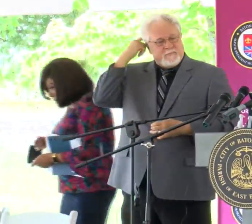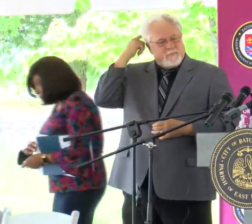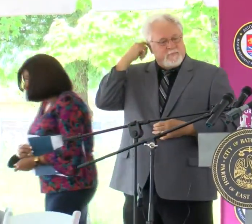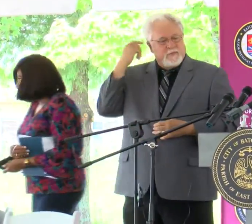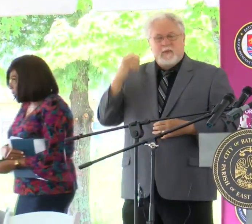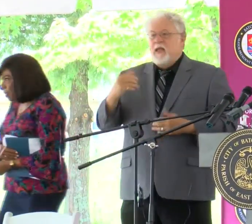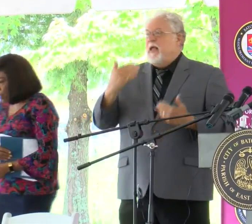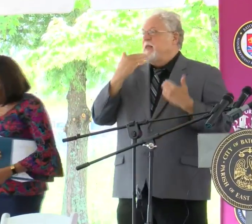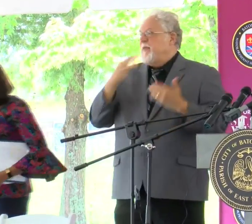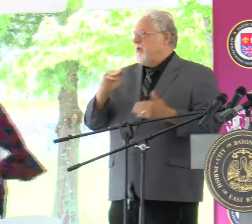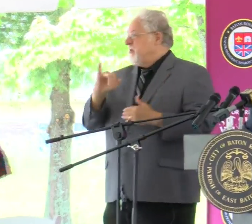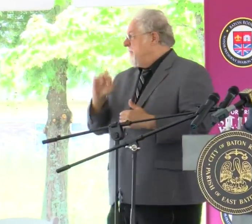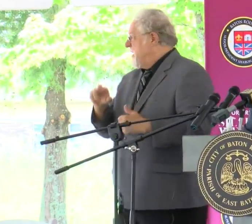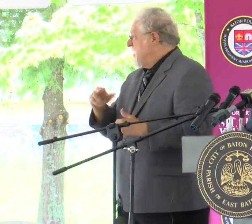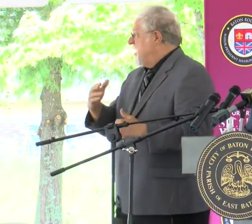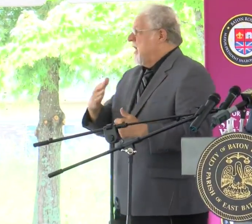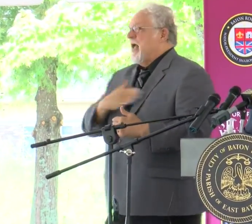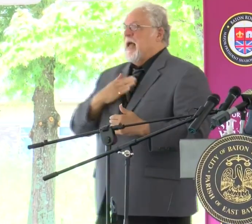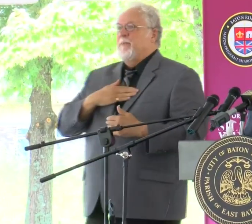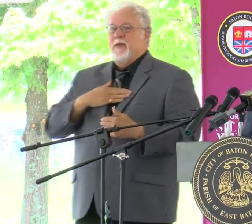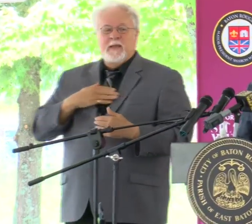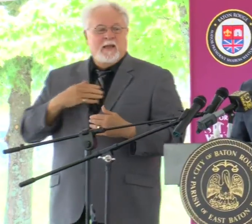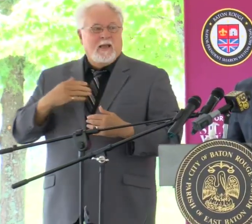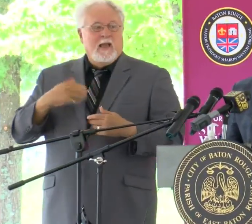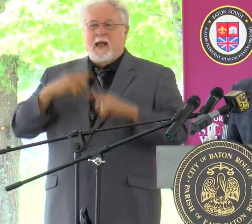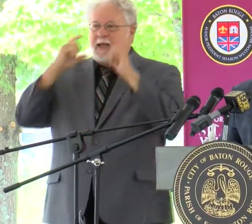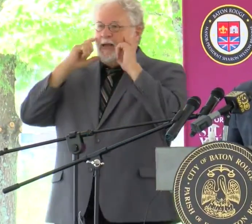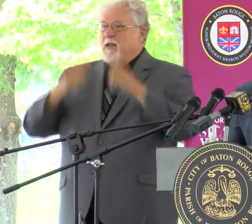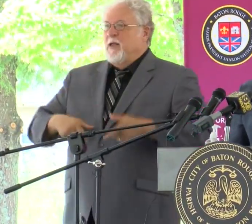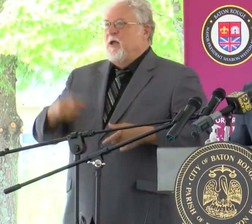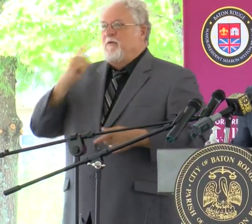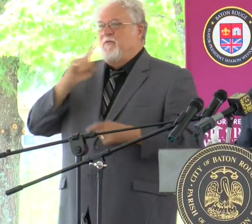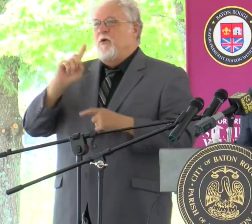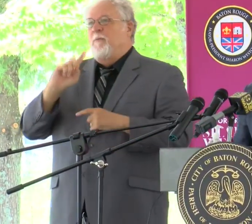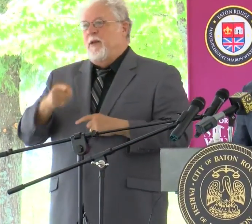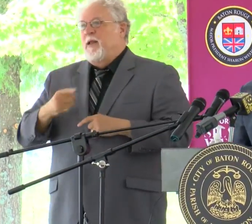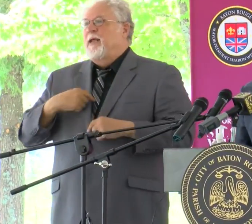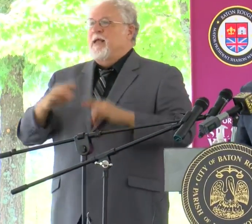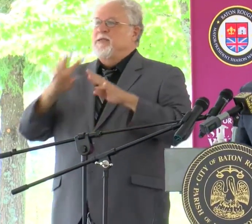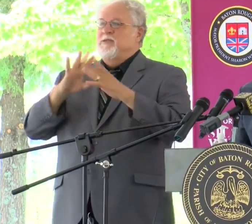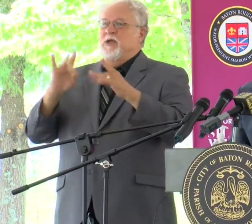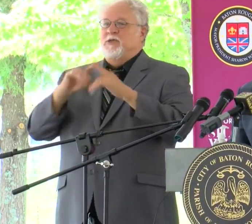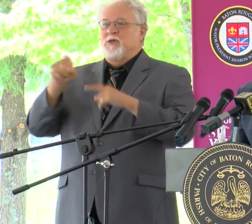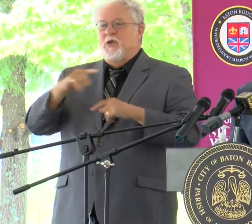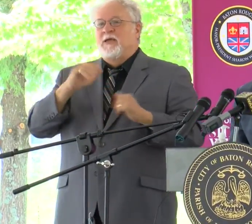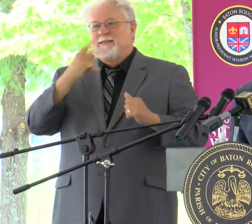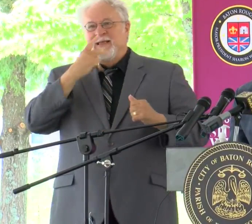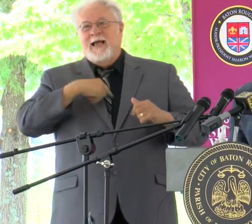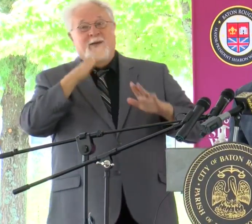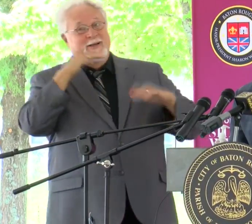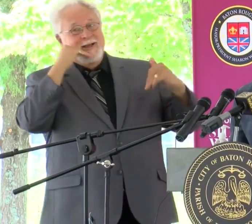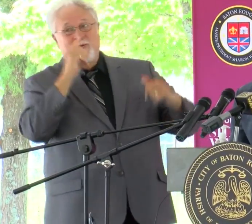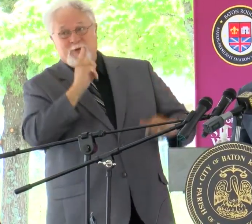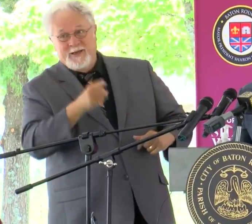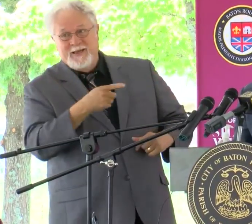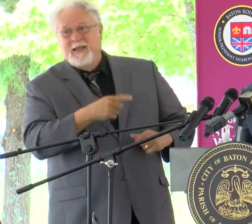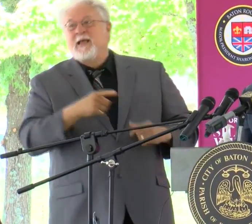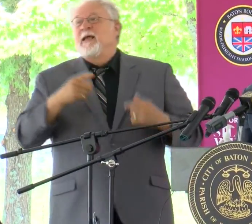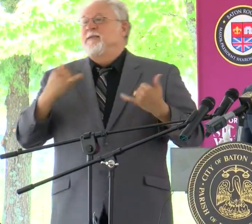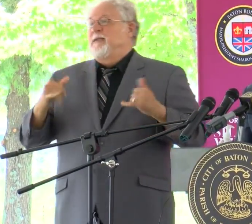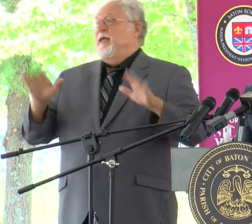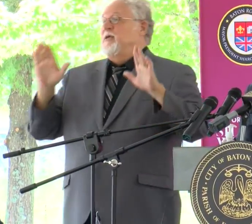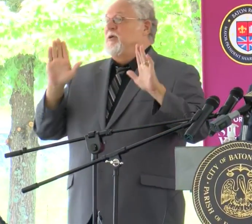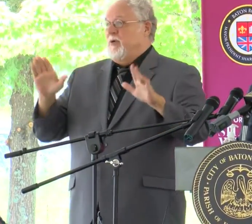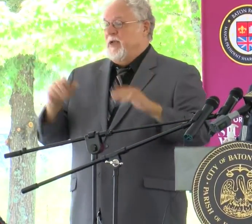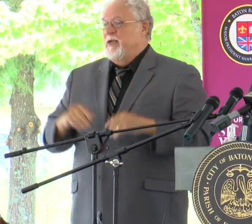Thank you, Mayor, and I'm glad I get to take off the mask for just a minute so I can speak to you. You can see that I'm really smiling because today is a great